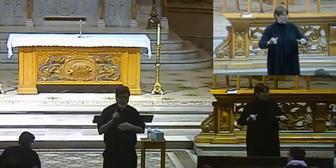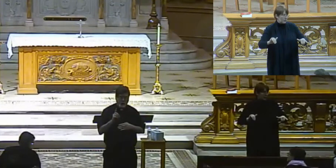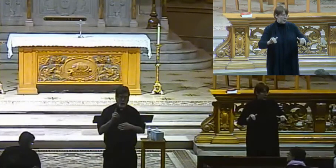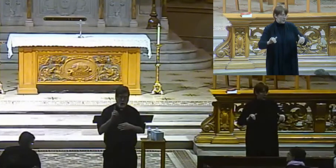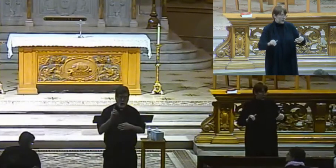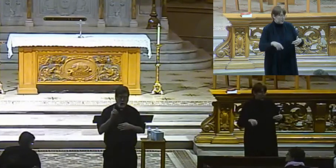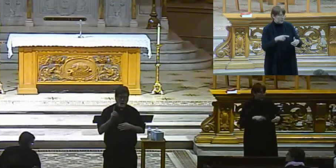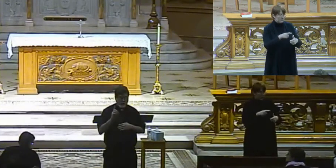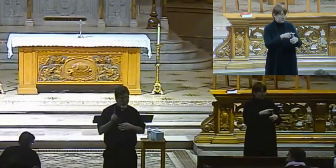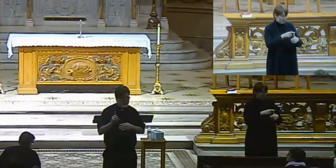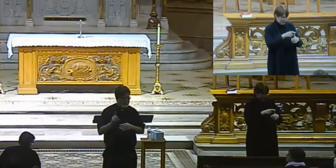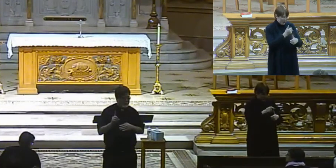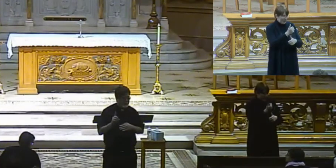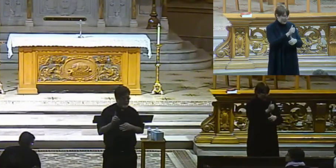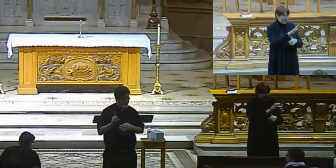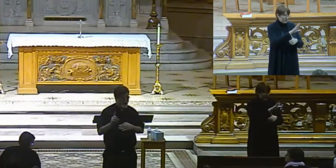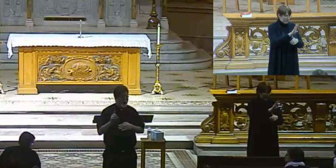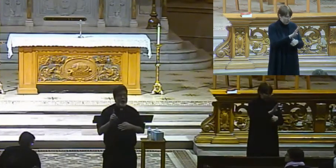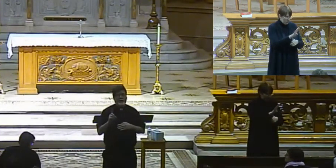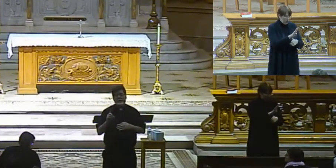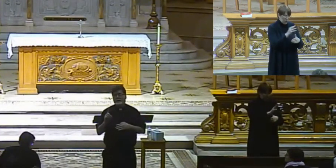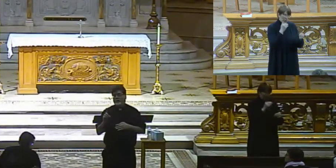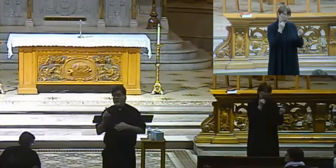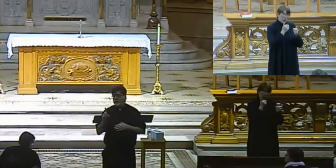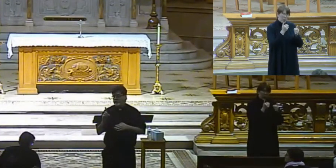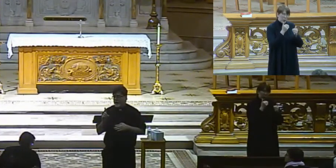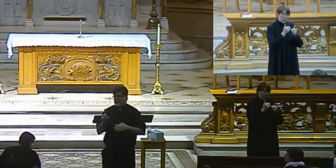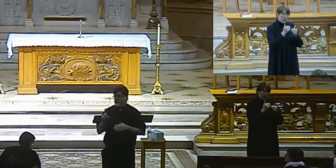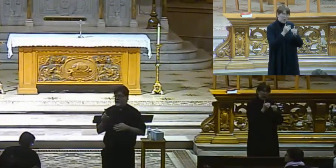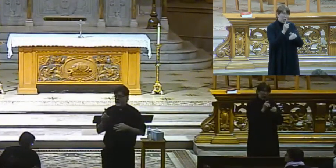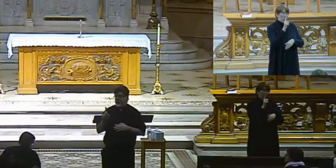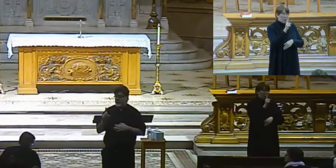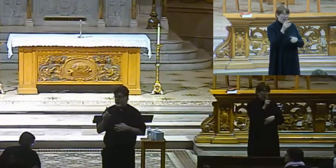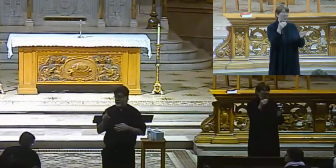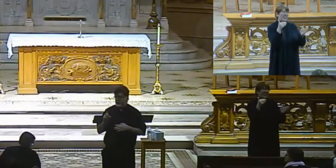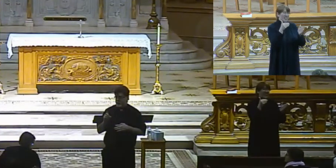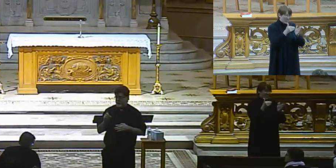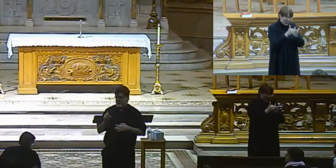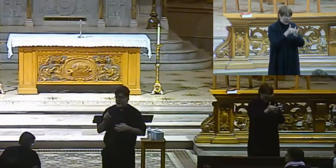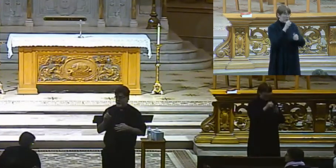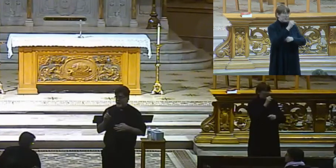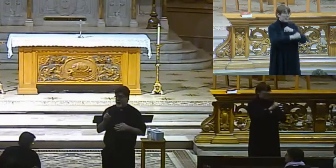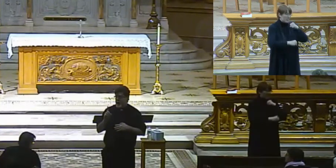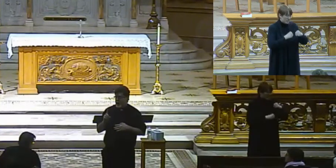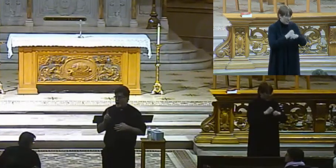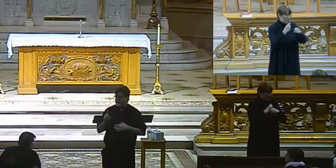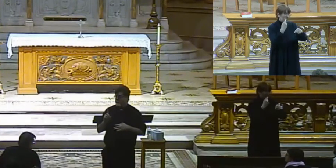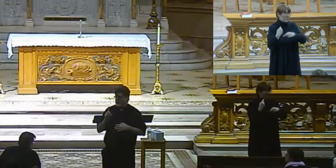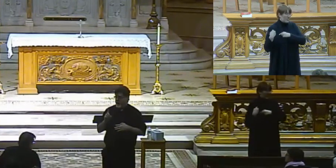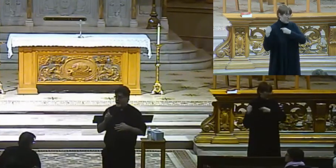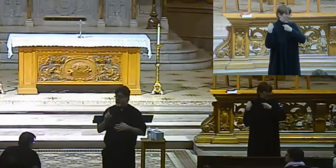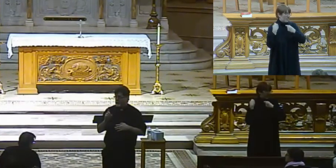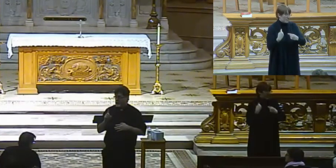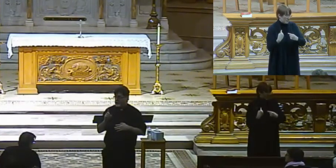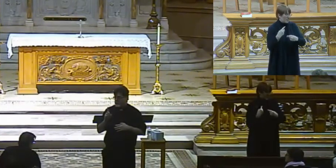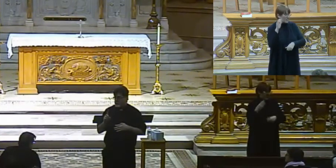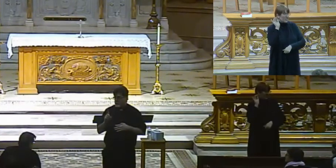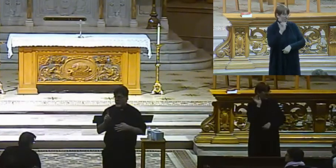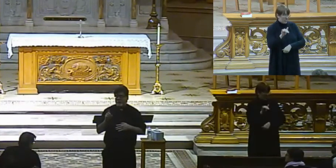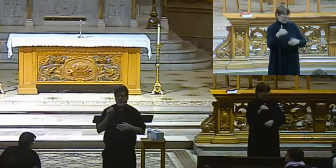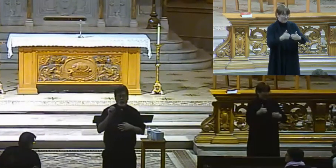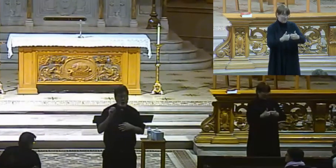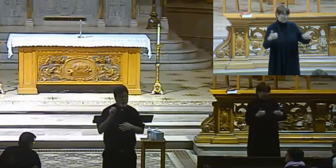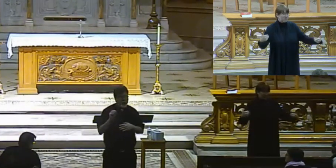we are coming up on the 1,000th anniversary of that Great